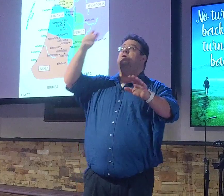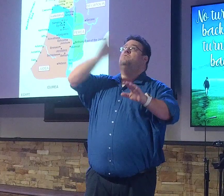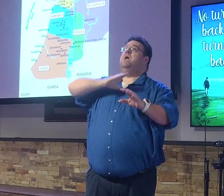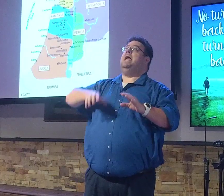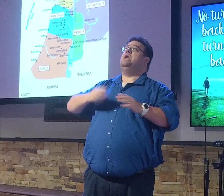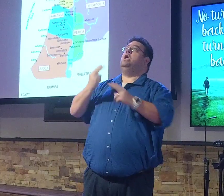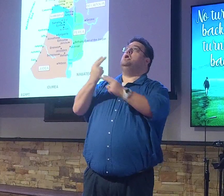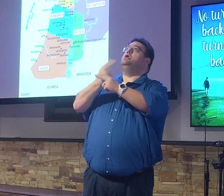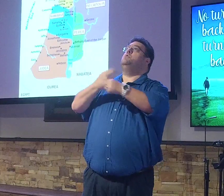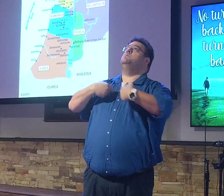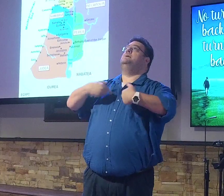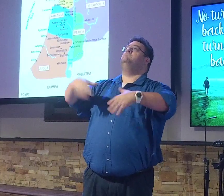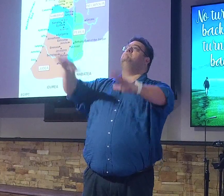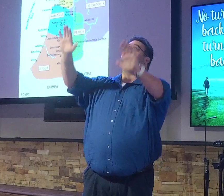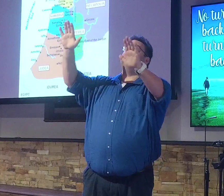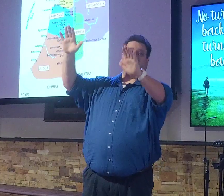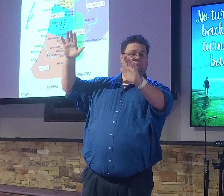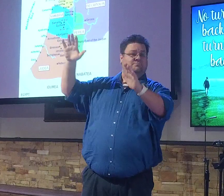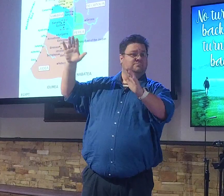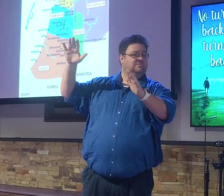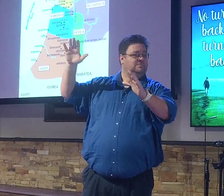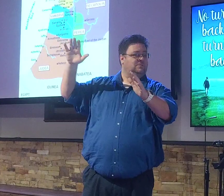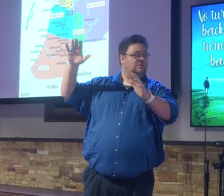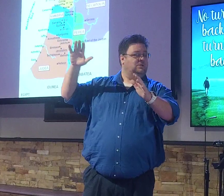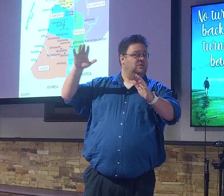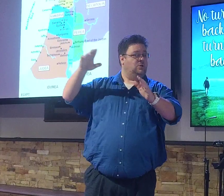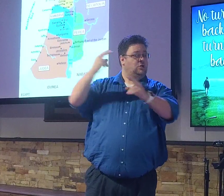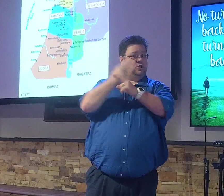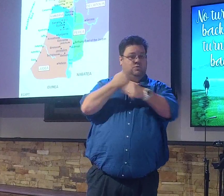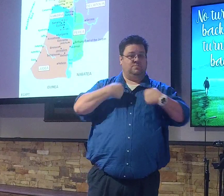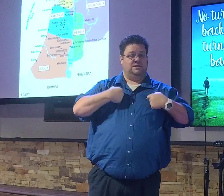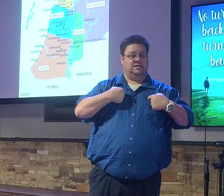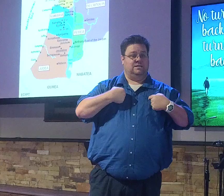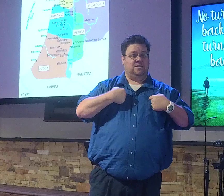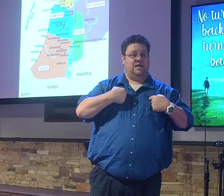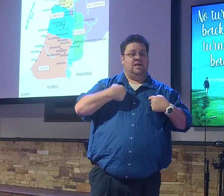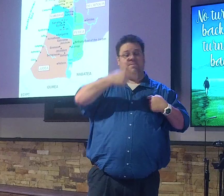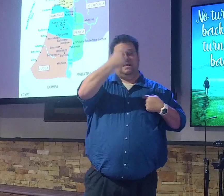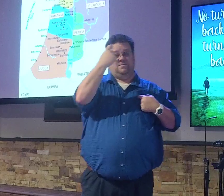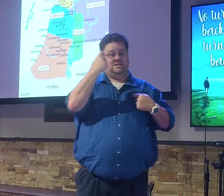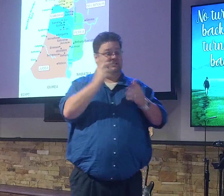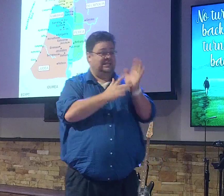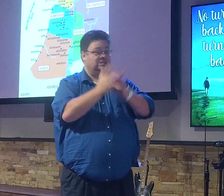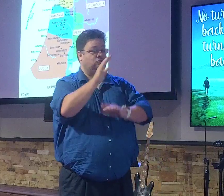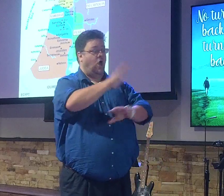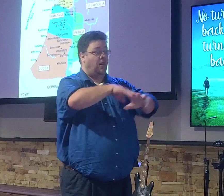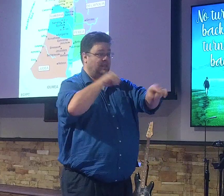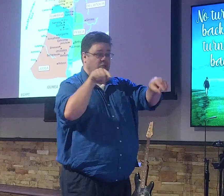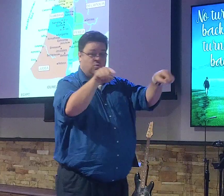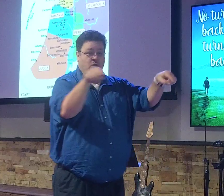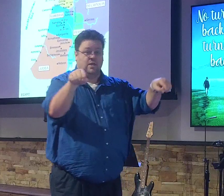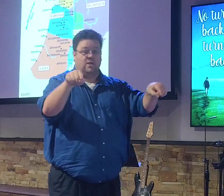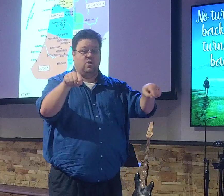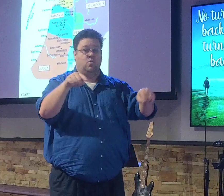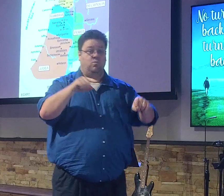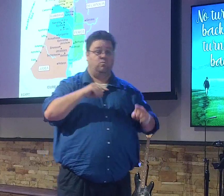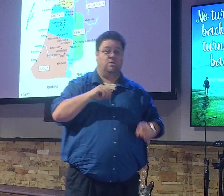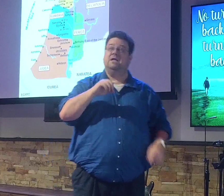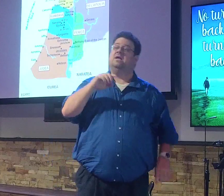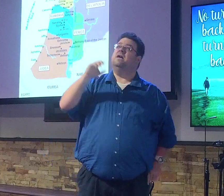life that you've been given on this earth? Do you want him to use your life? Because he's calling. The question is this. Will you answer the call? And I love